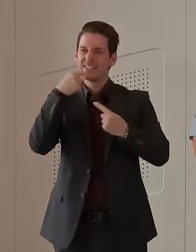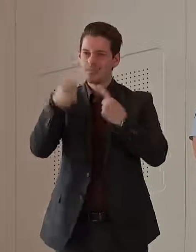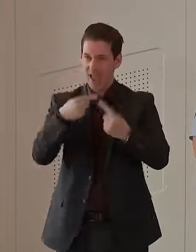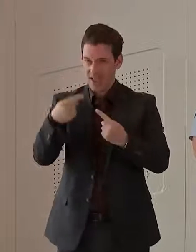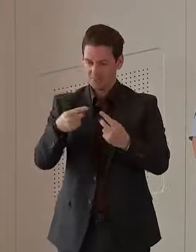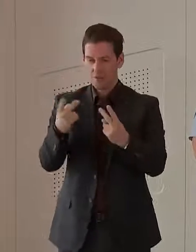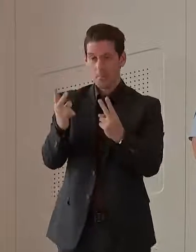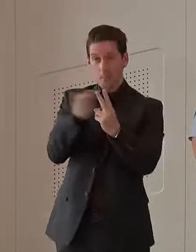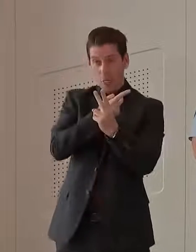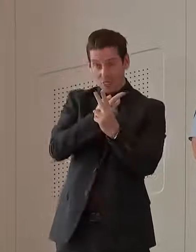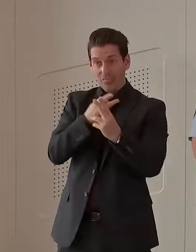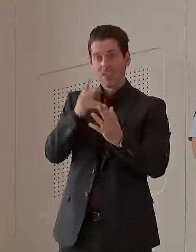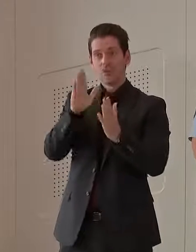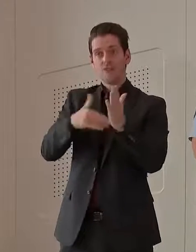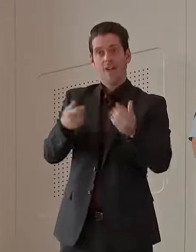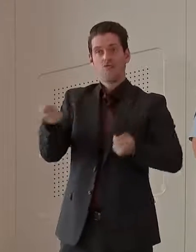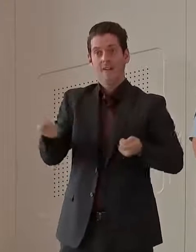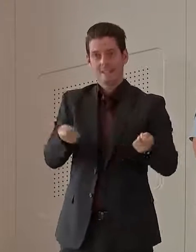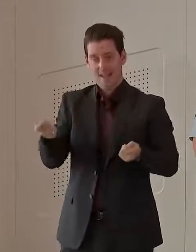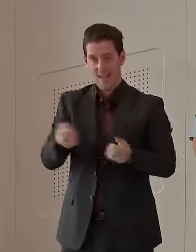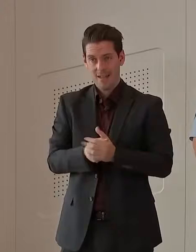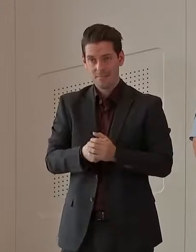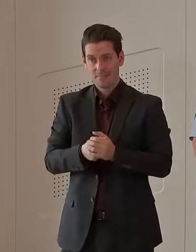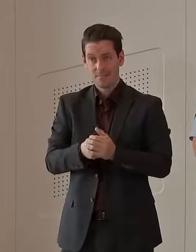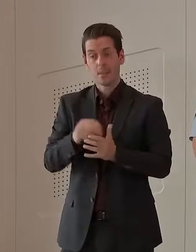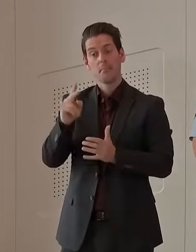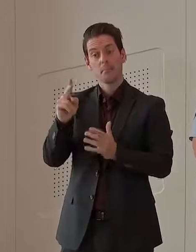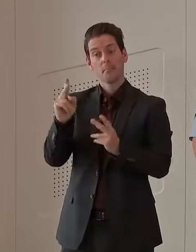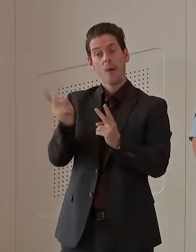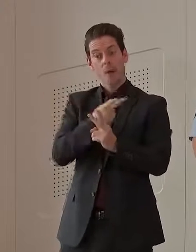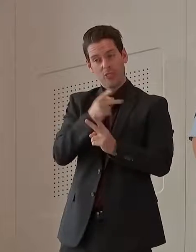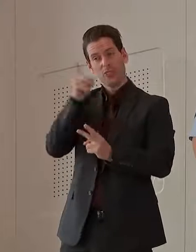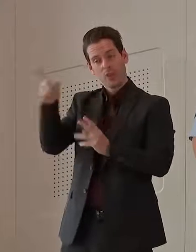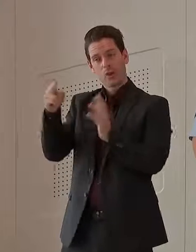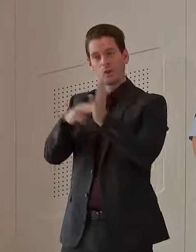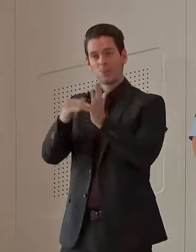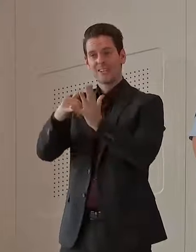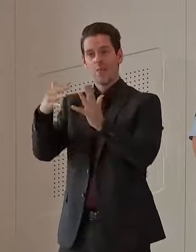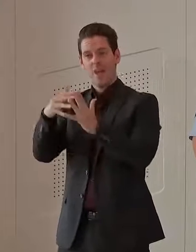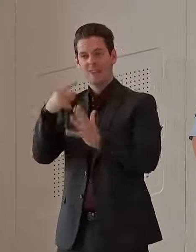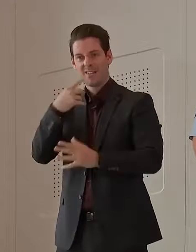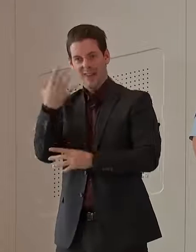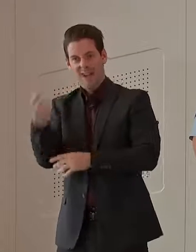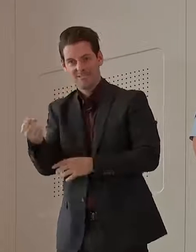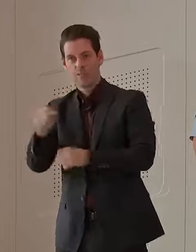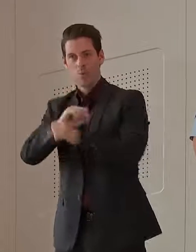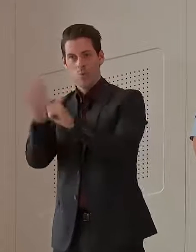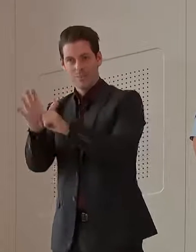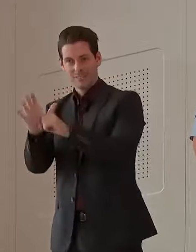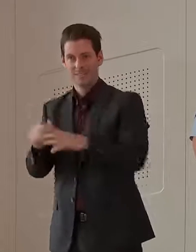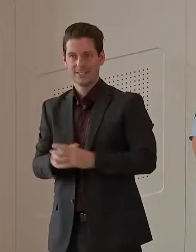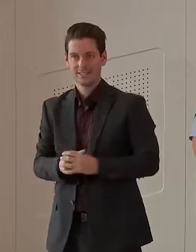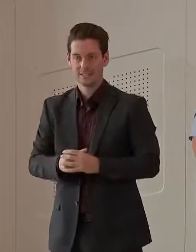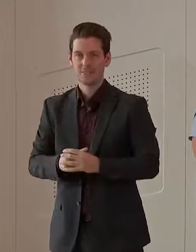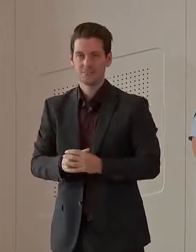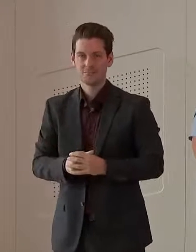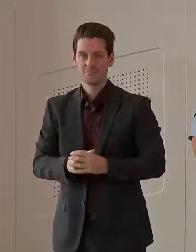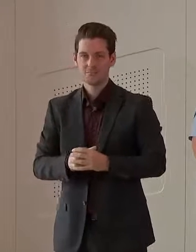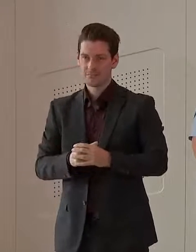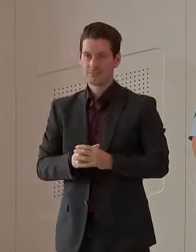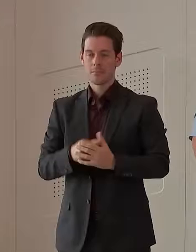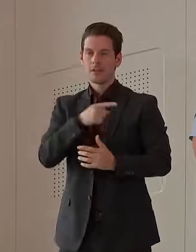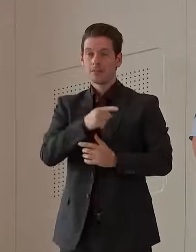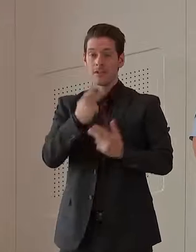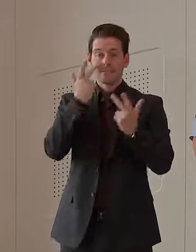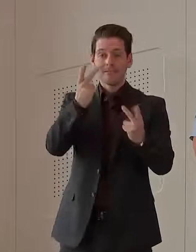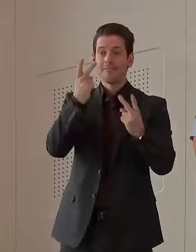truck drivers. Both were detected by New South Wales lab, but they have essentially not been too many